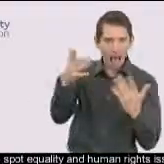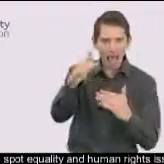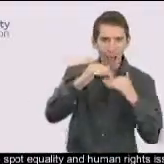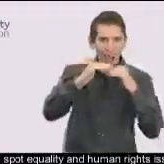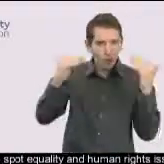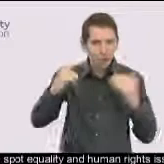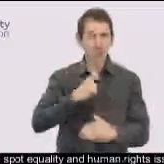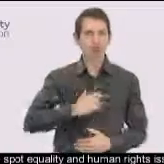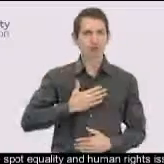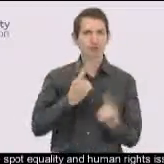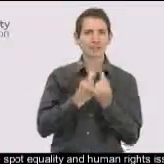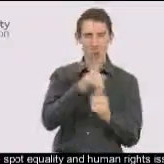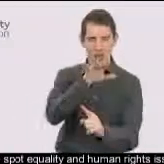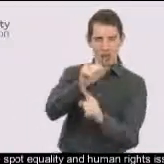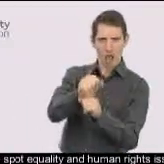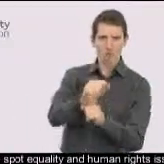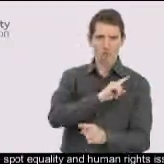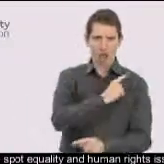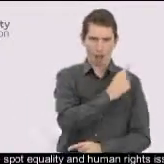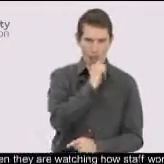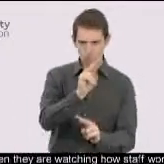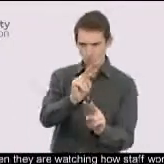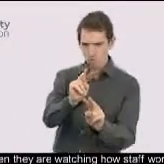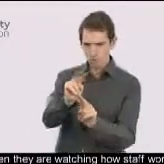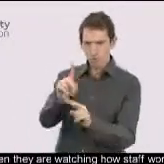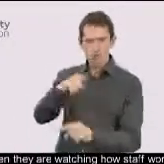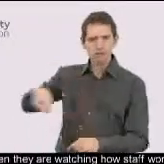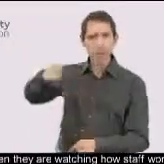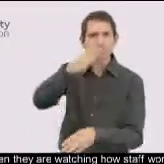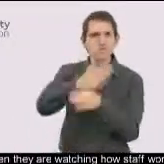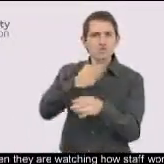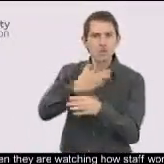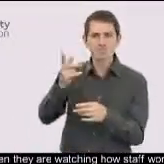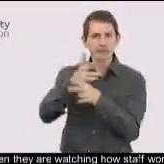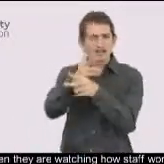when they are watching how staff work with people in care homes and hospitals.